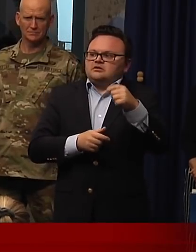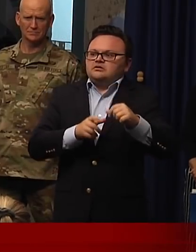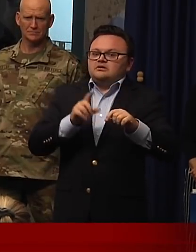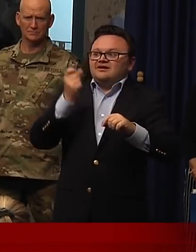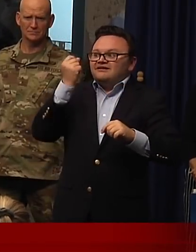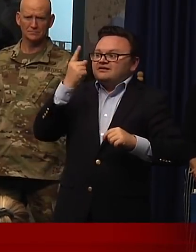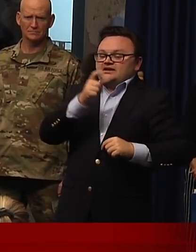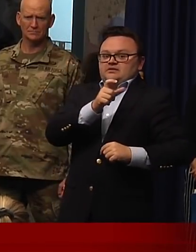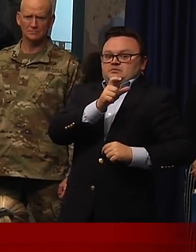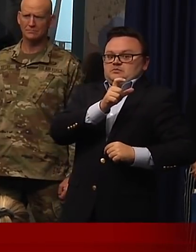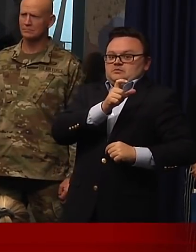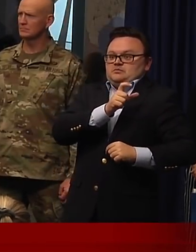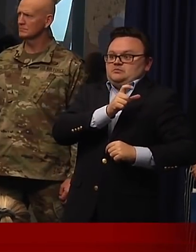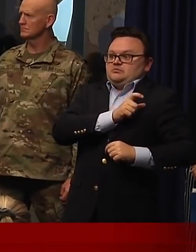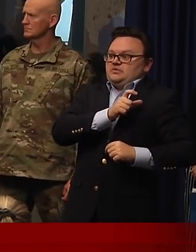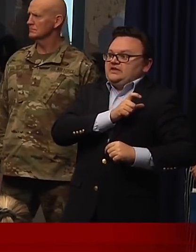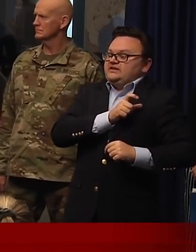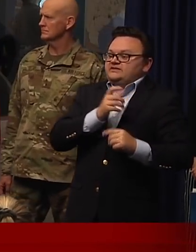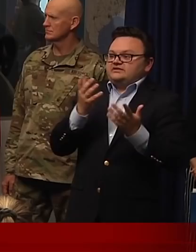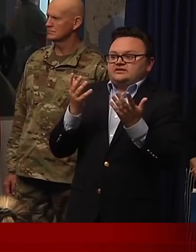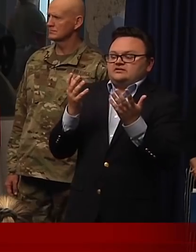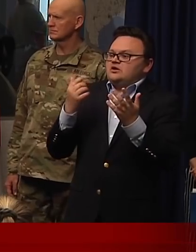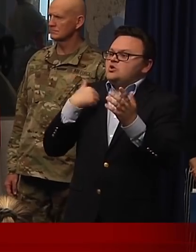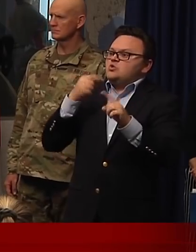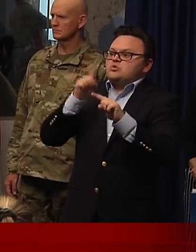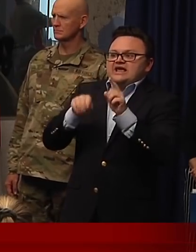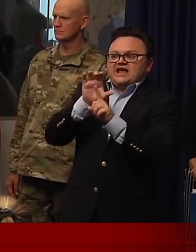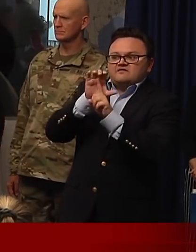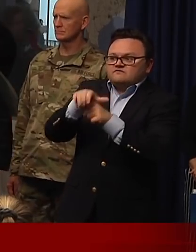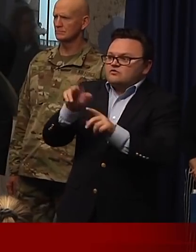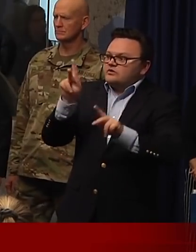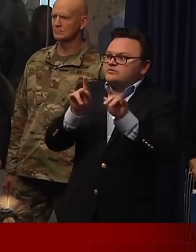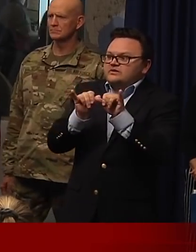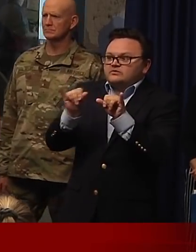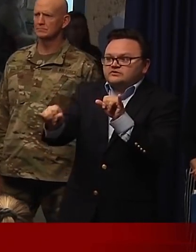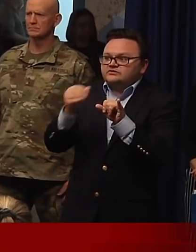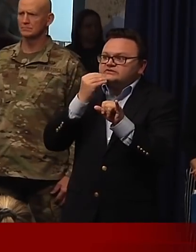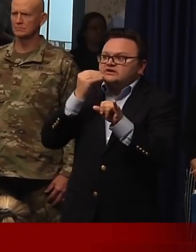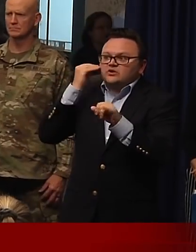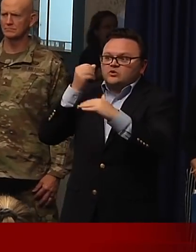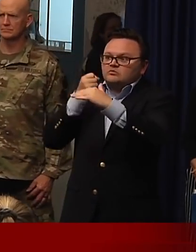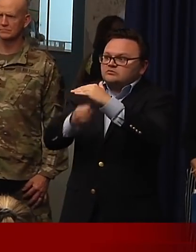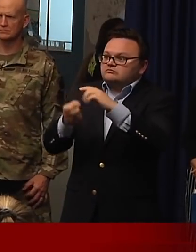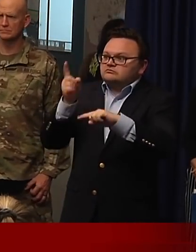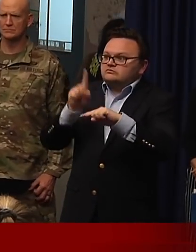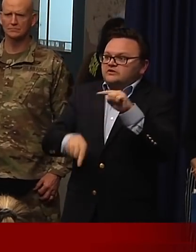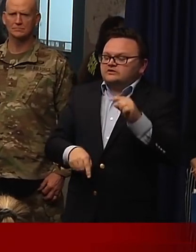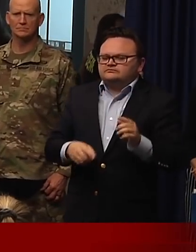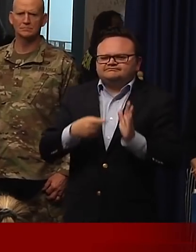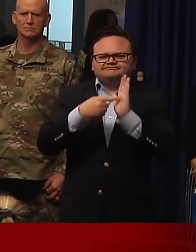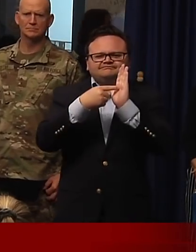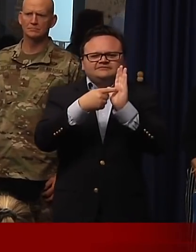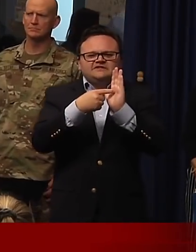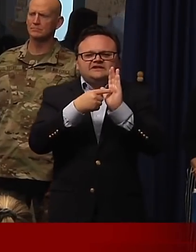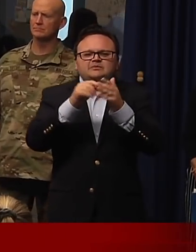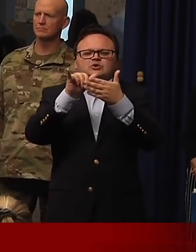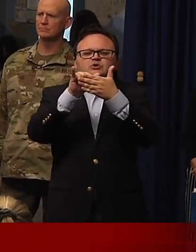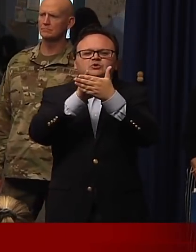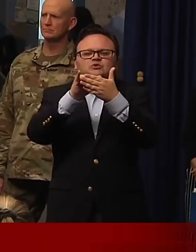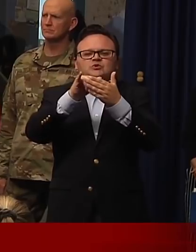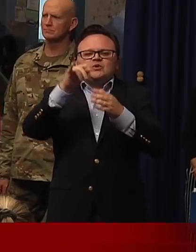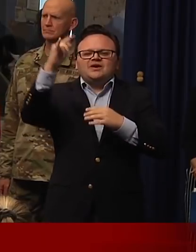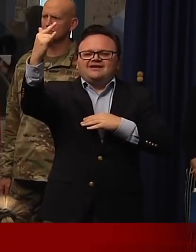now because it's a voluntary quarantine. So what I can say is, so we had, the guy who got on the JetBlue flight from New York who tested